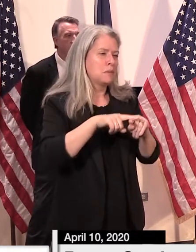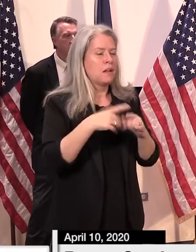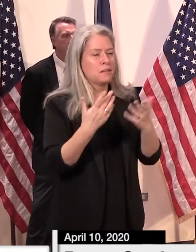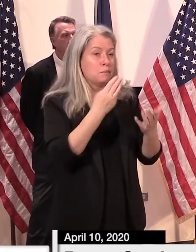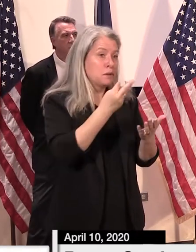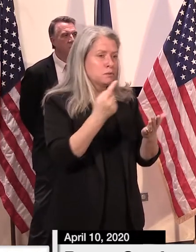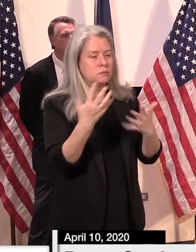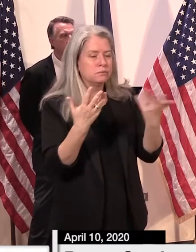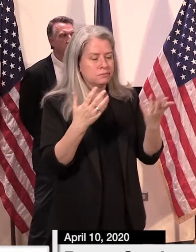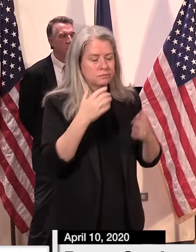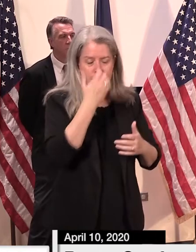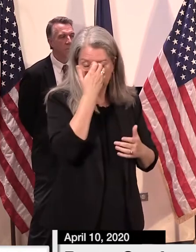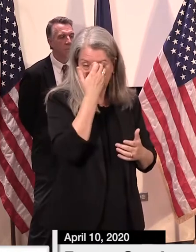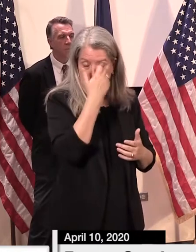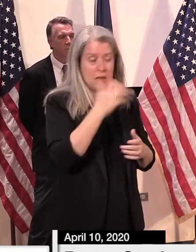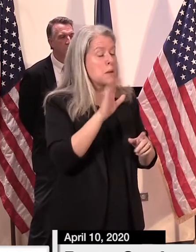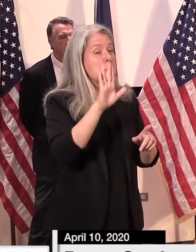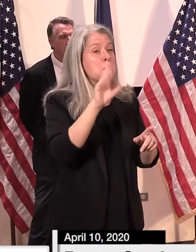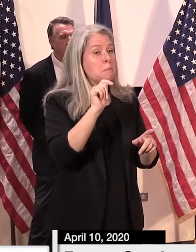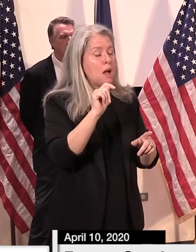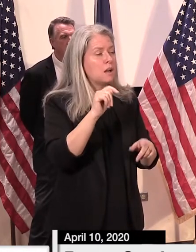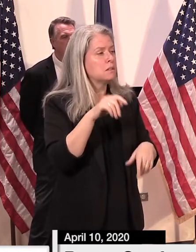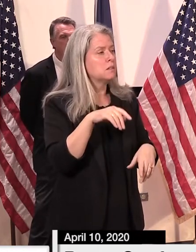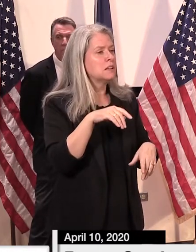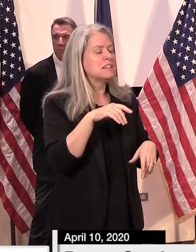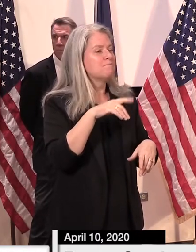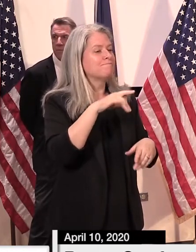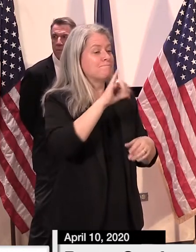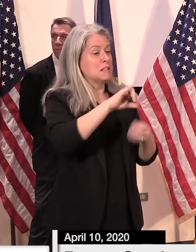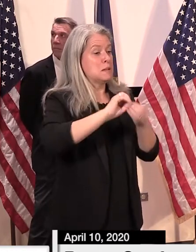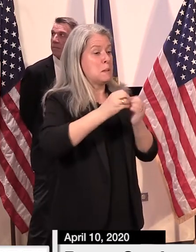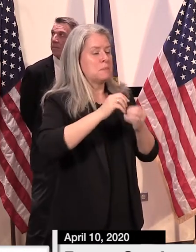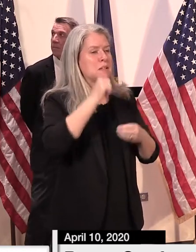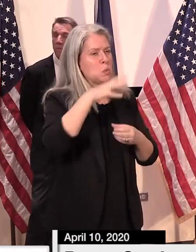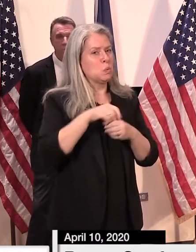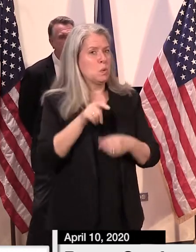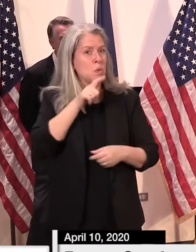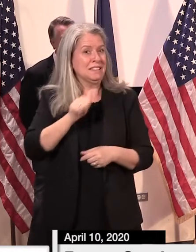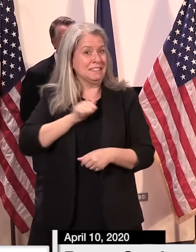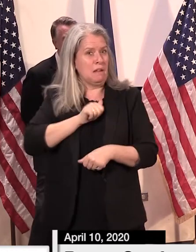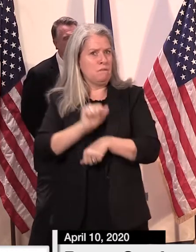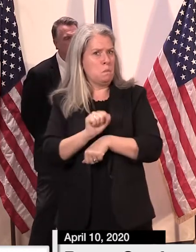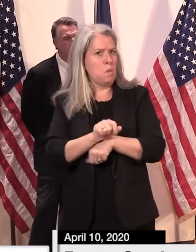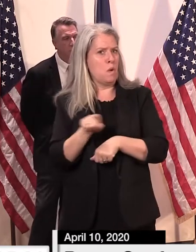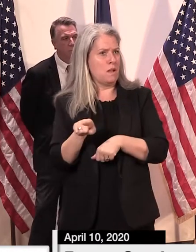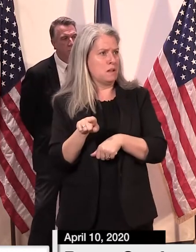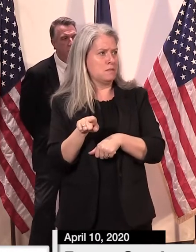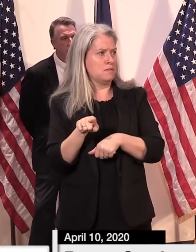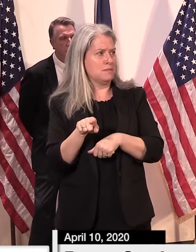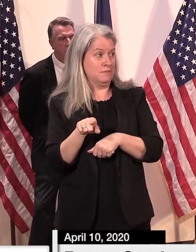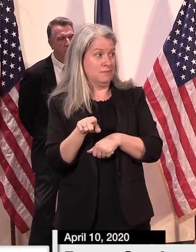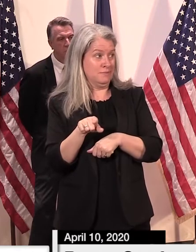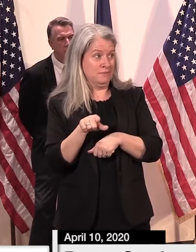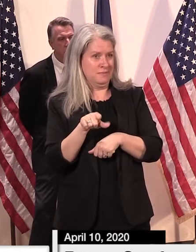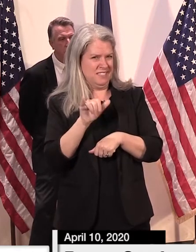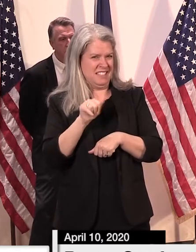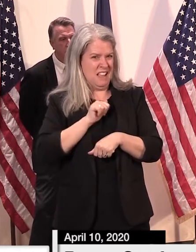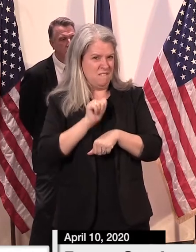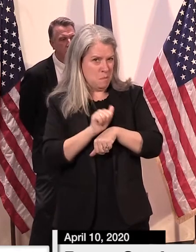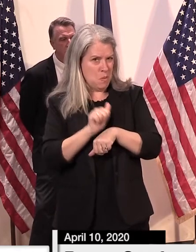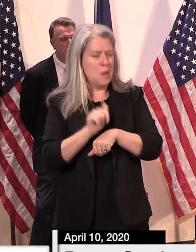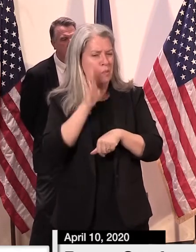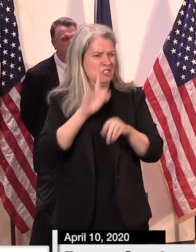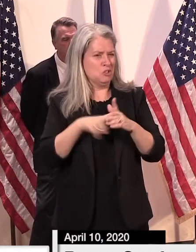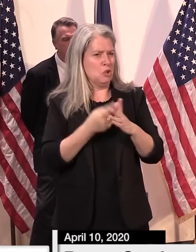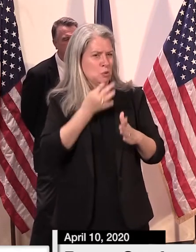the week. What this doesn't account for, though, are those self-employed individuals who will begin filing when